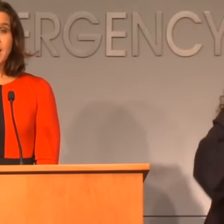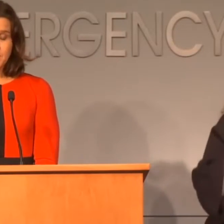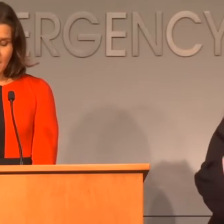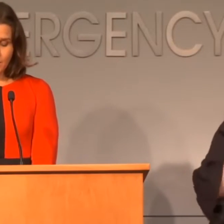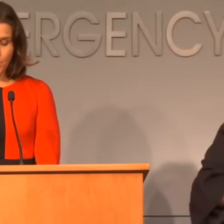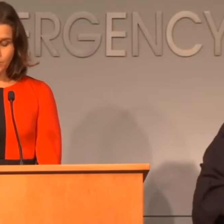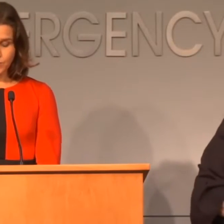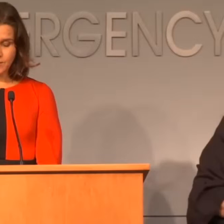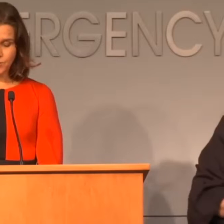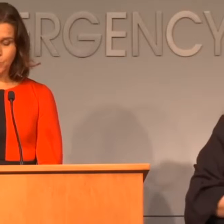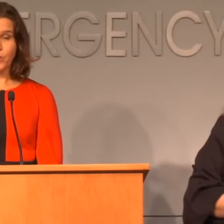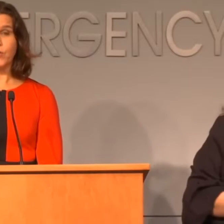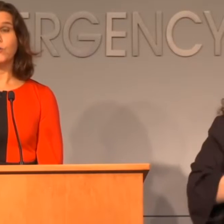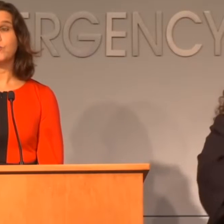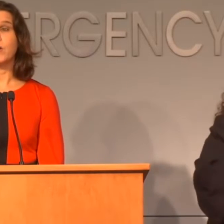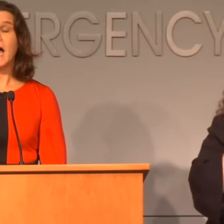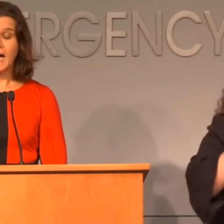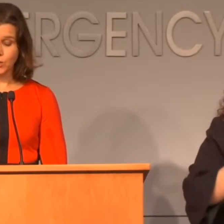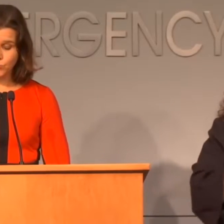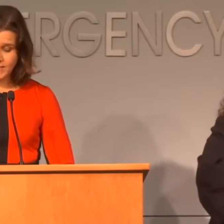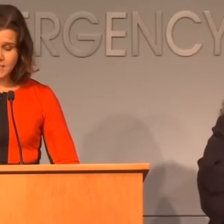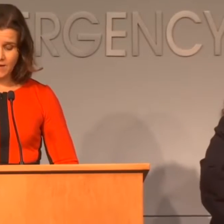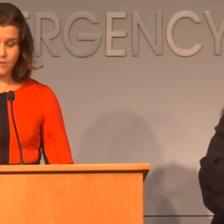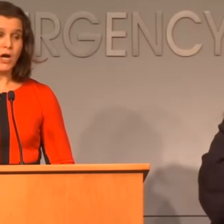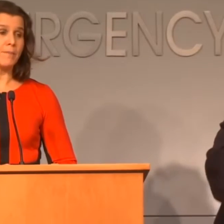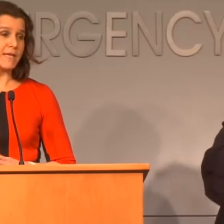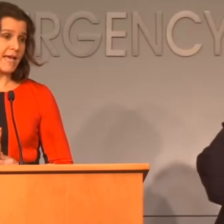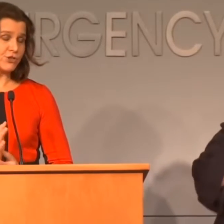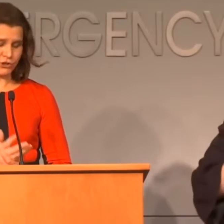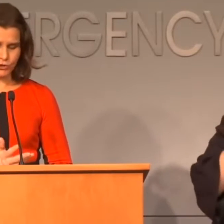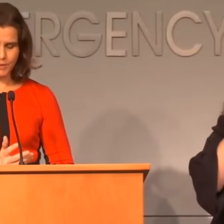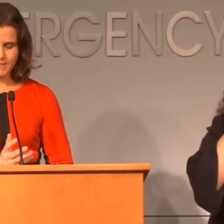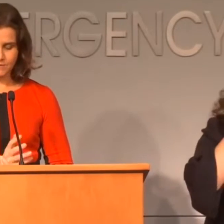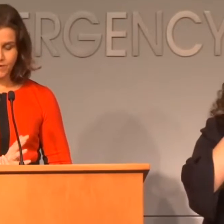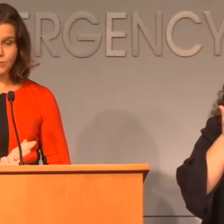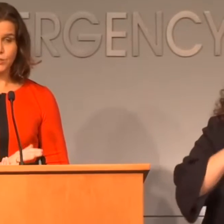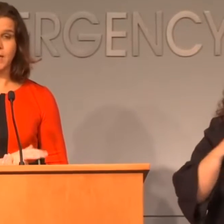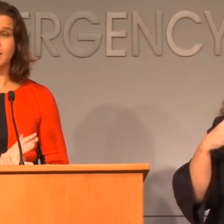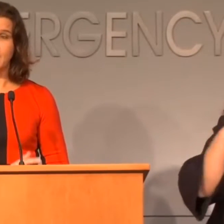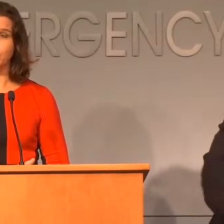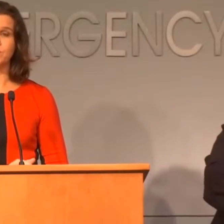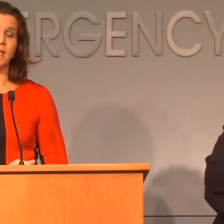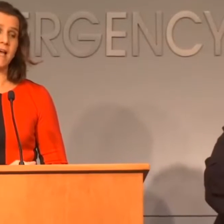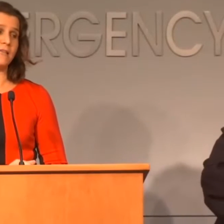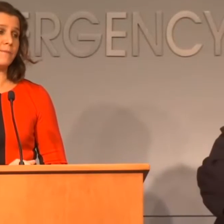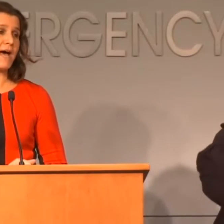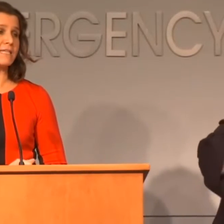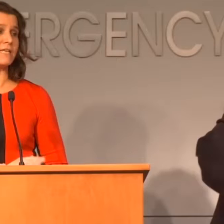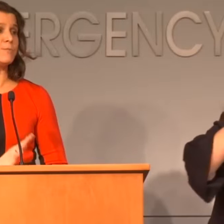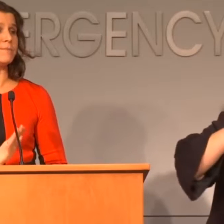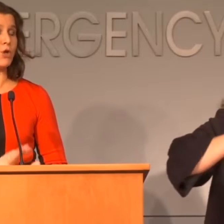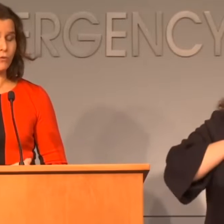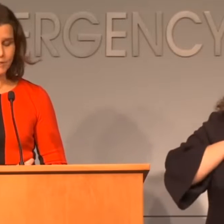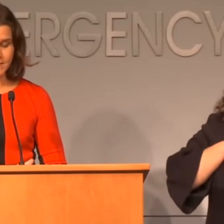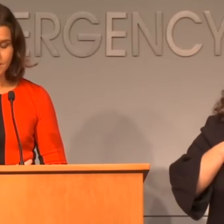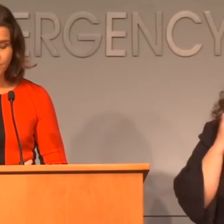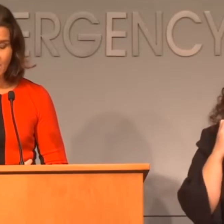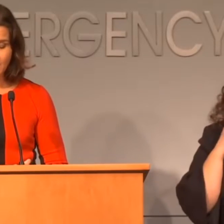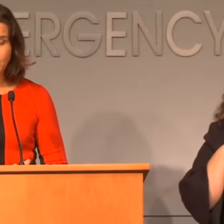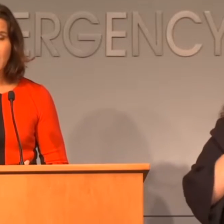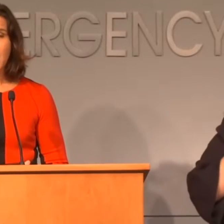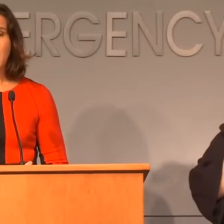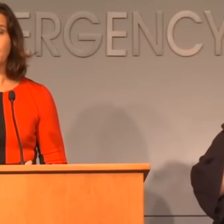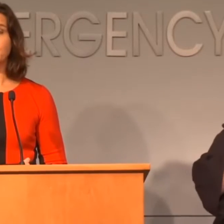At the same time, we also need to support those who are at higher risk of having complications with this infection. And again, we've said that in the past. That's people over